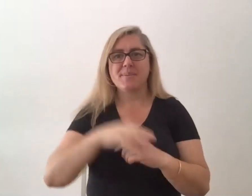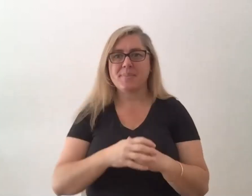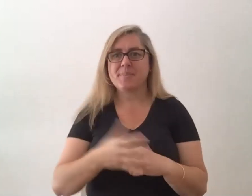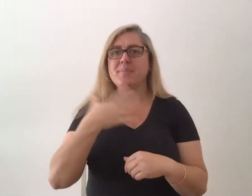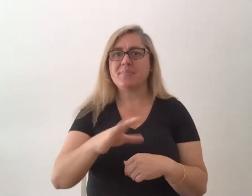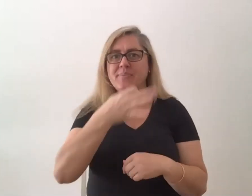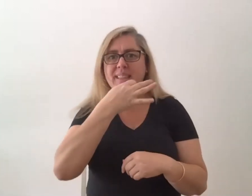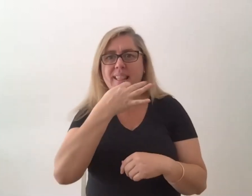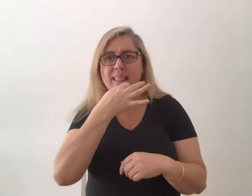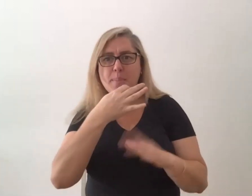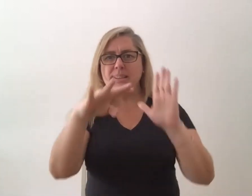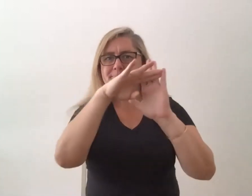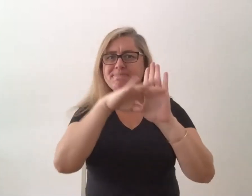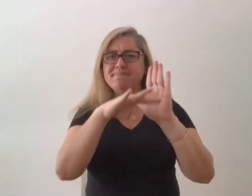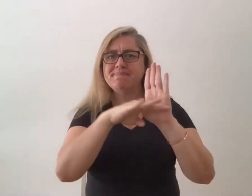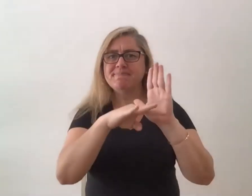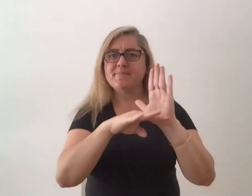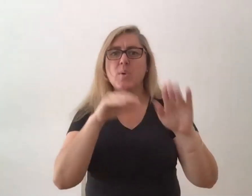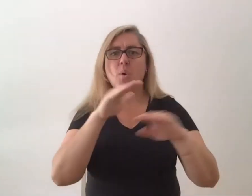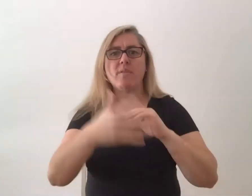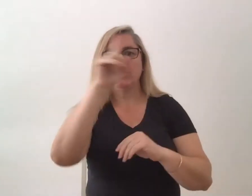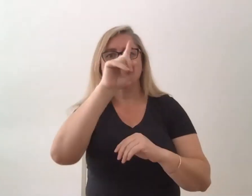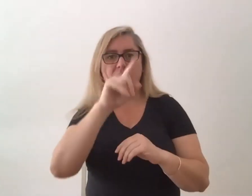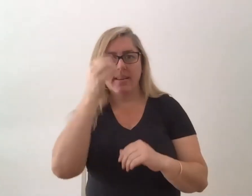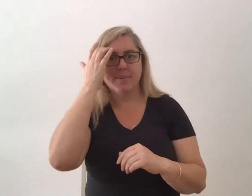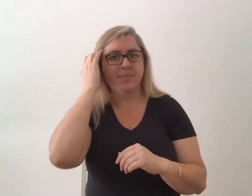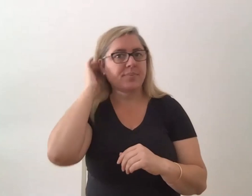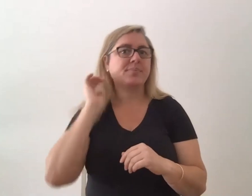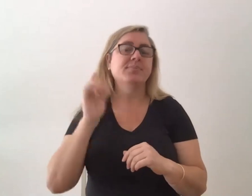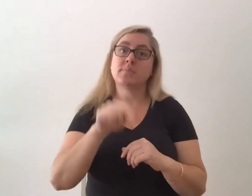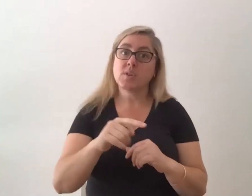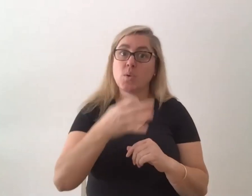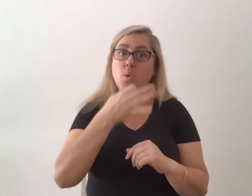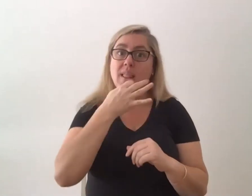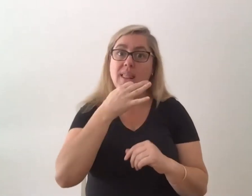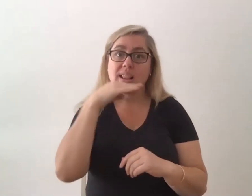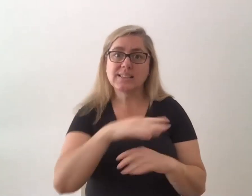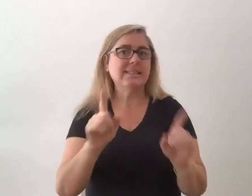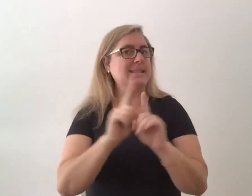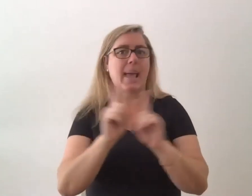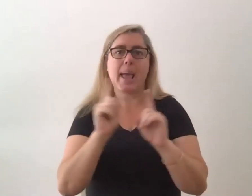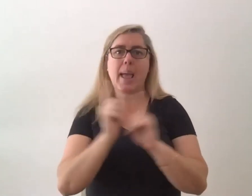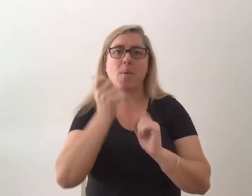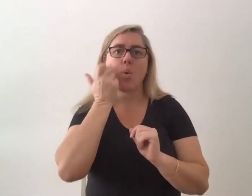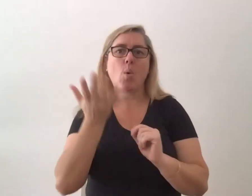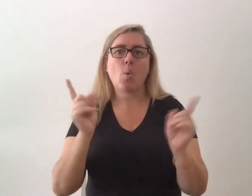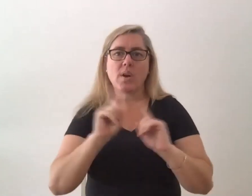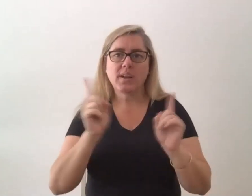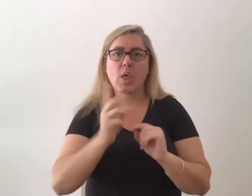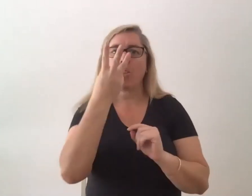of housekeeping. So today's little lunch as per always is 30 minutes long and